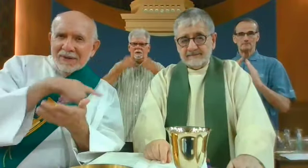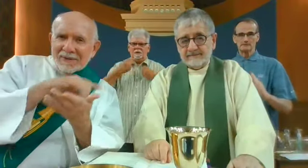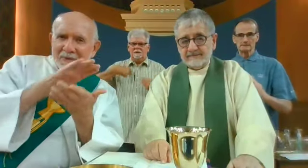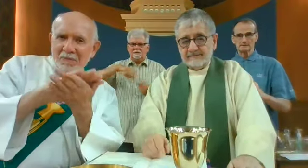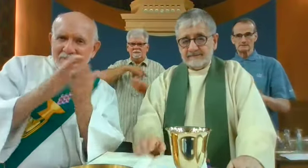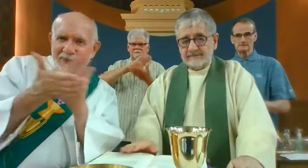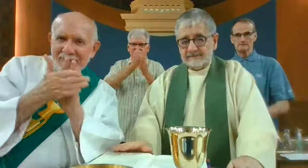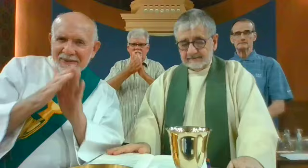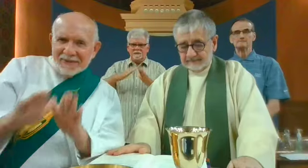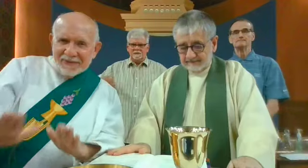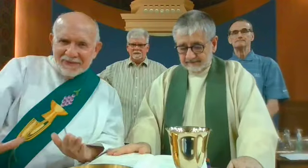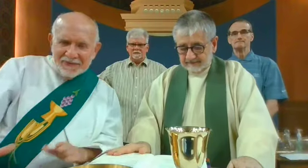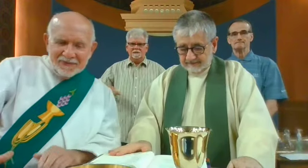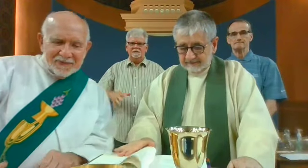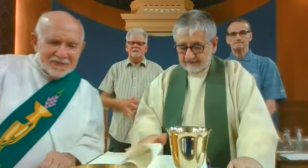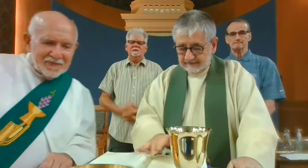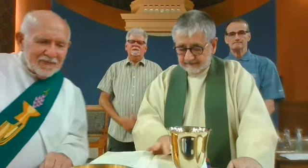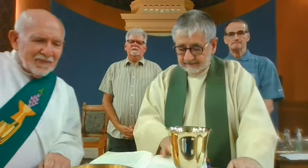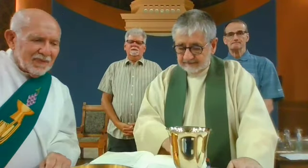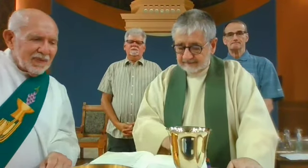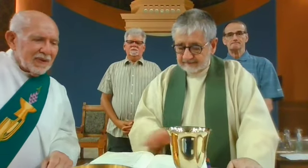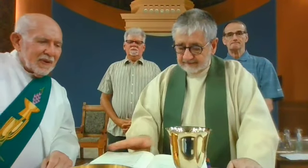the sins of the world, grant us peace.